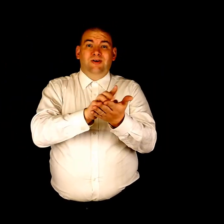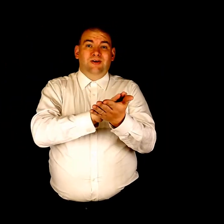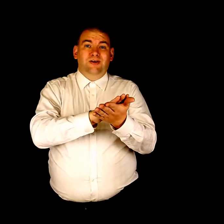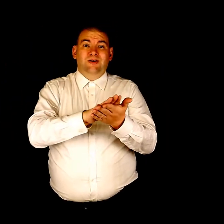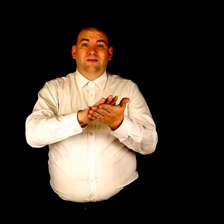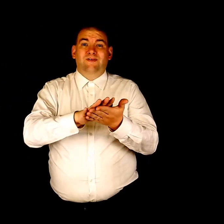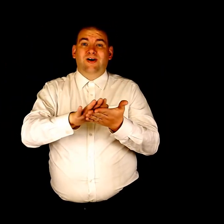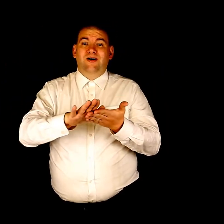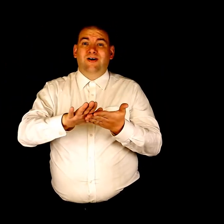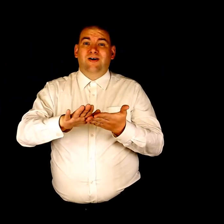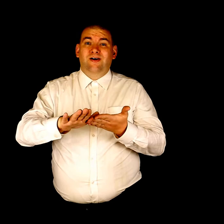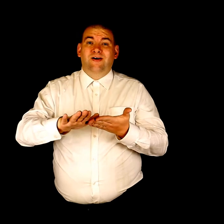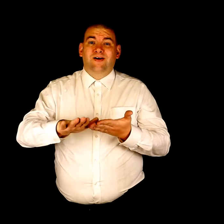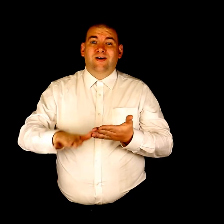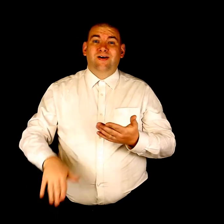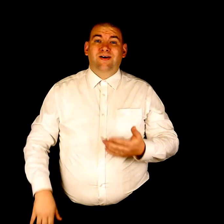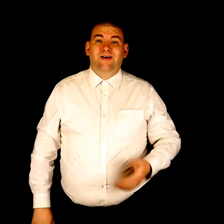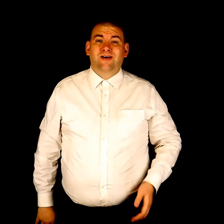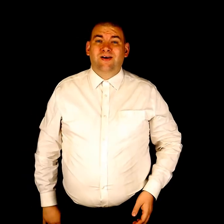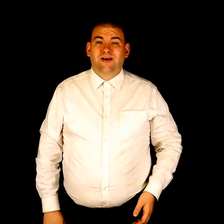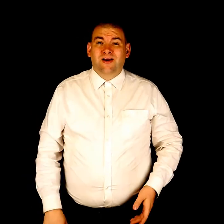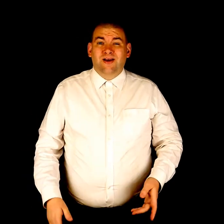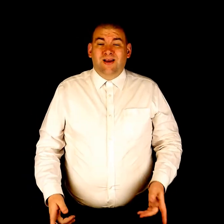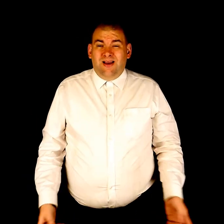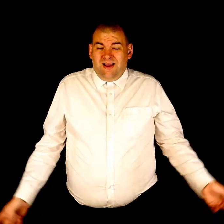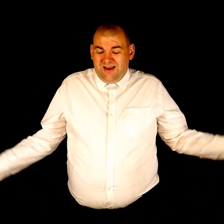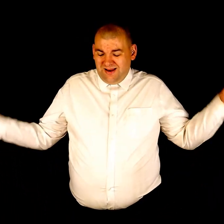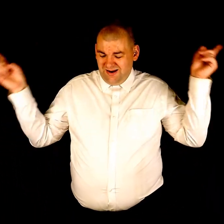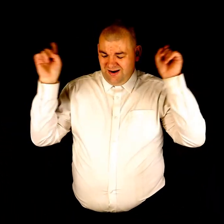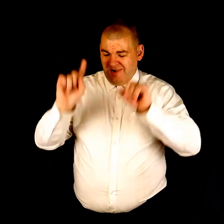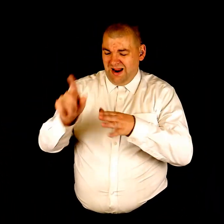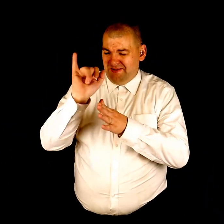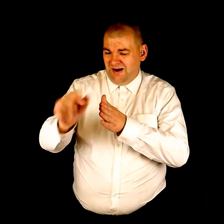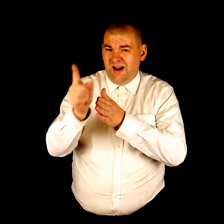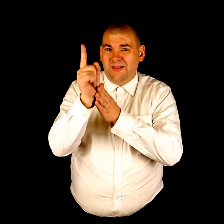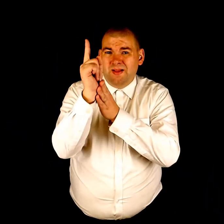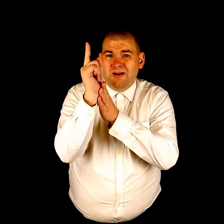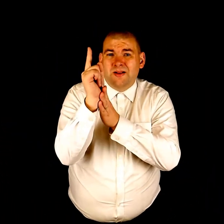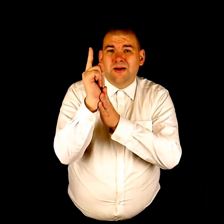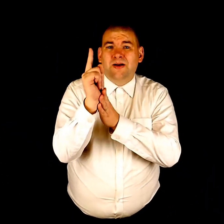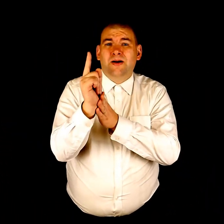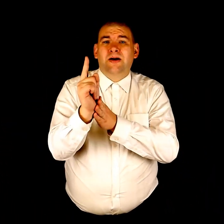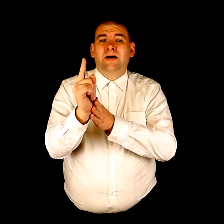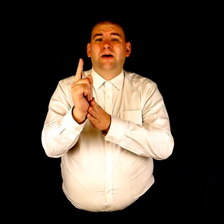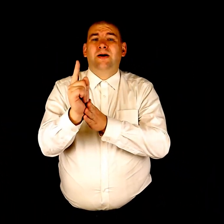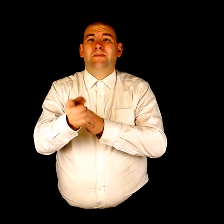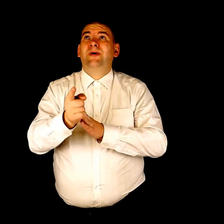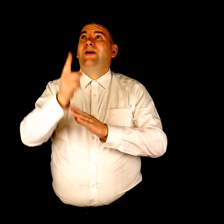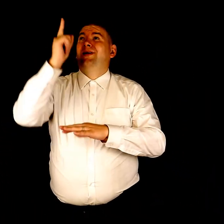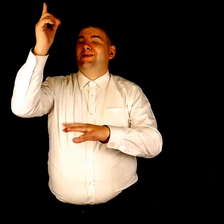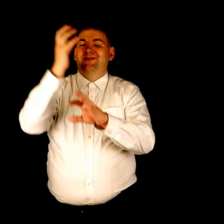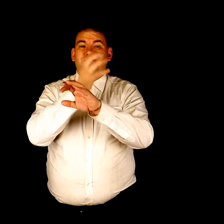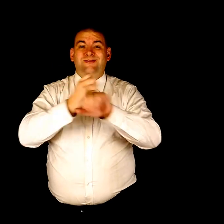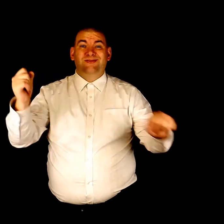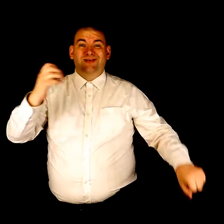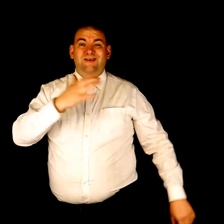divine And it happened that very moment He